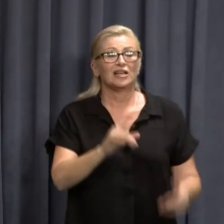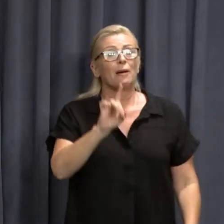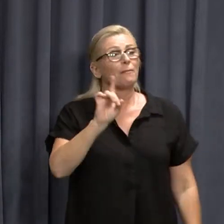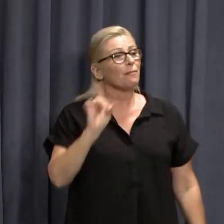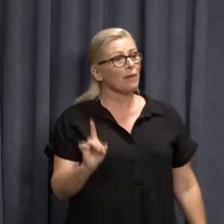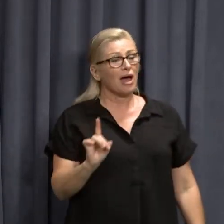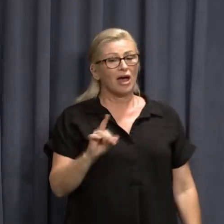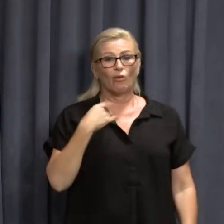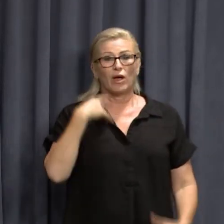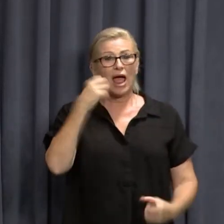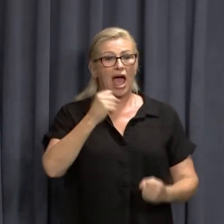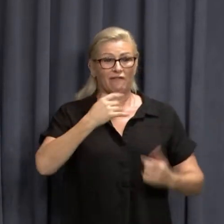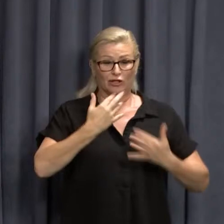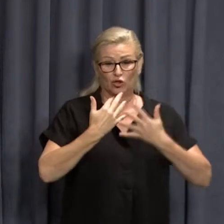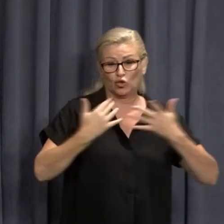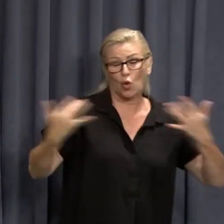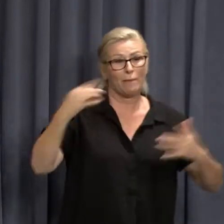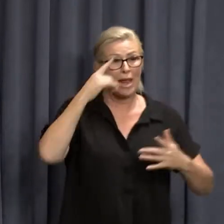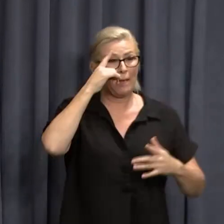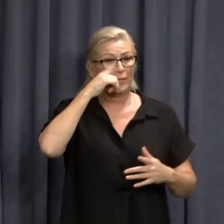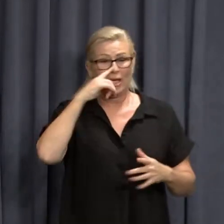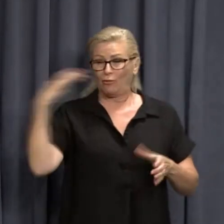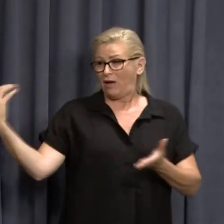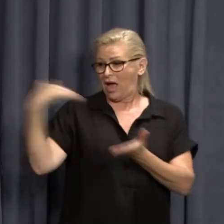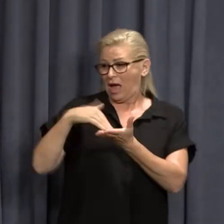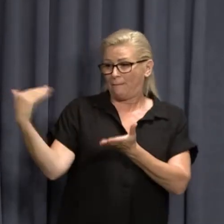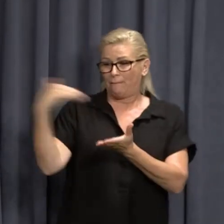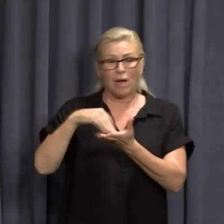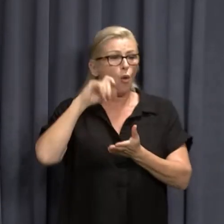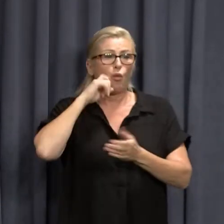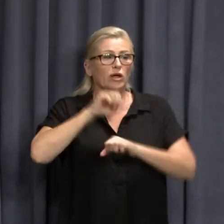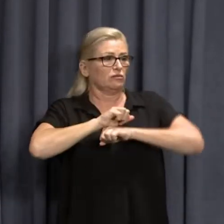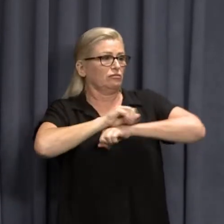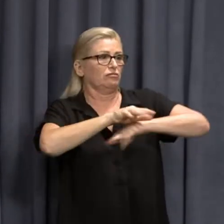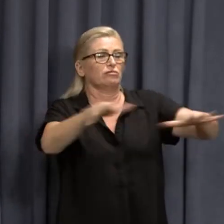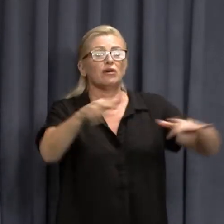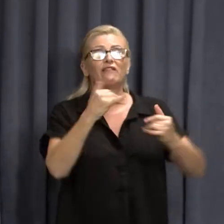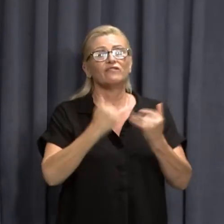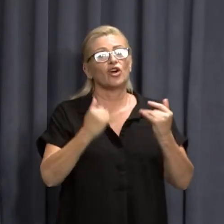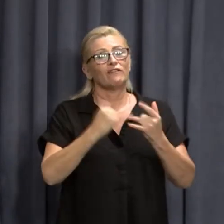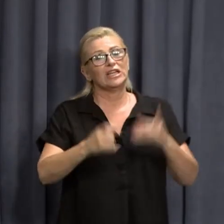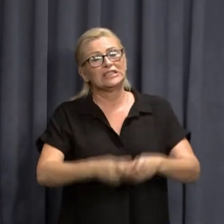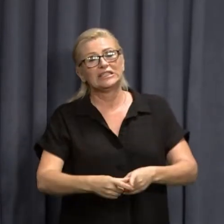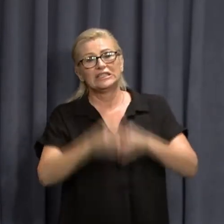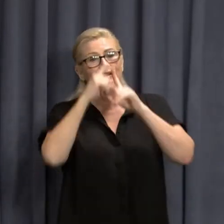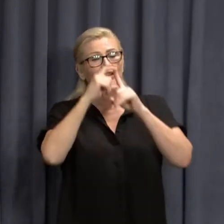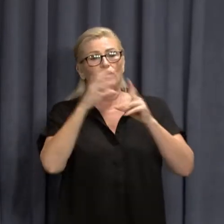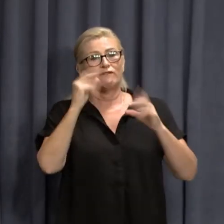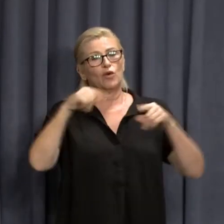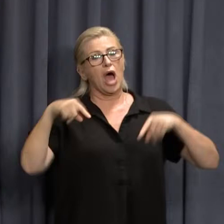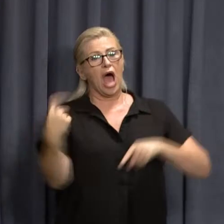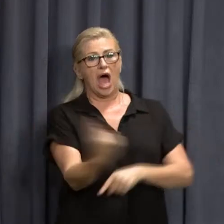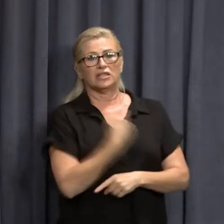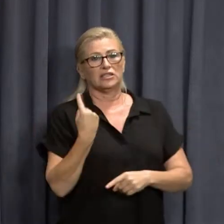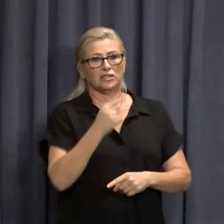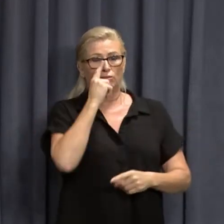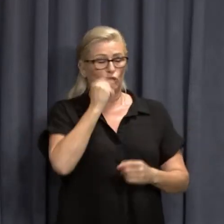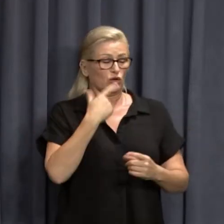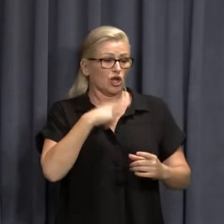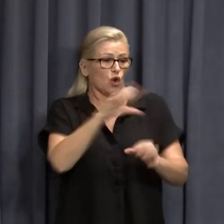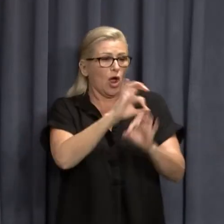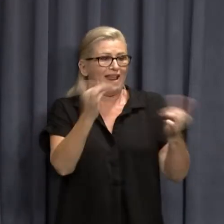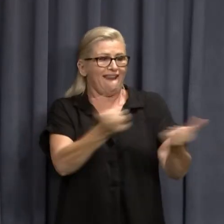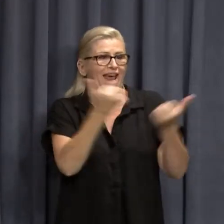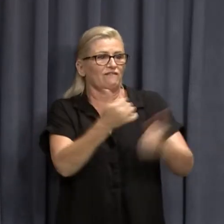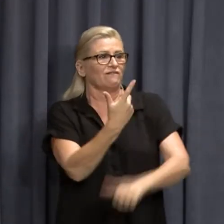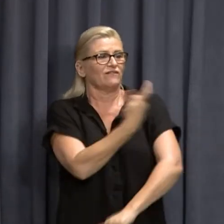seeding it would be a very very difficult situation for the state to face with low vaccination levels.